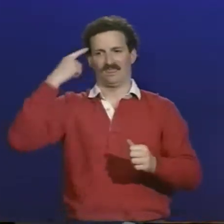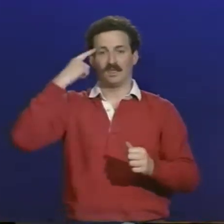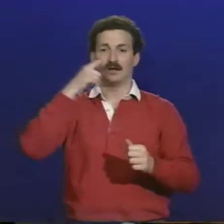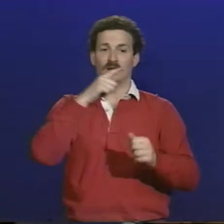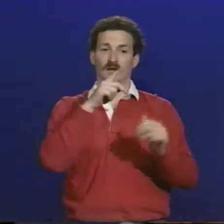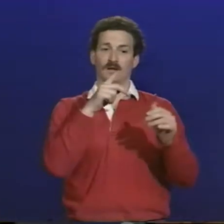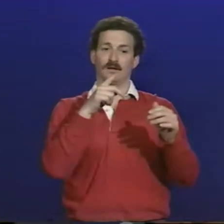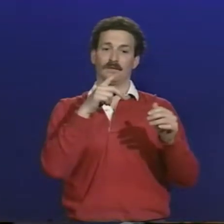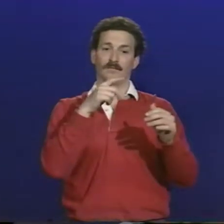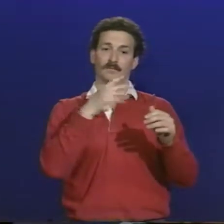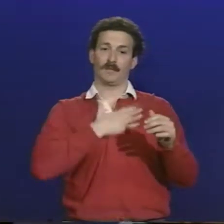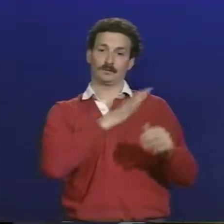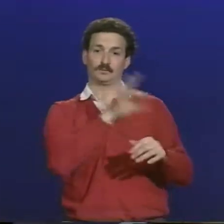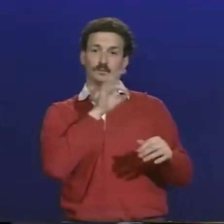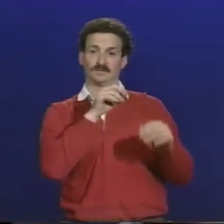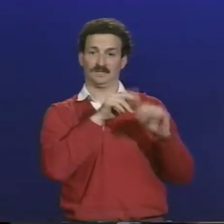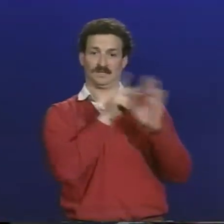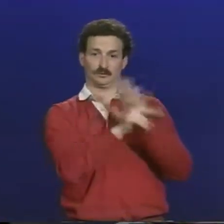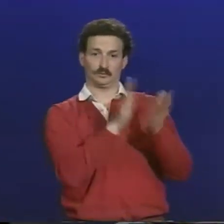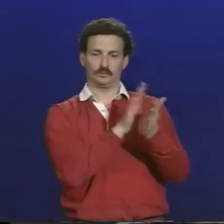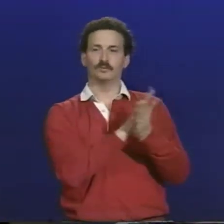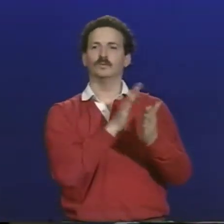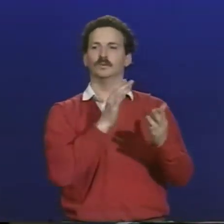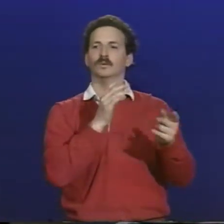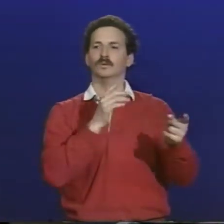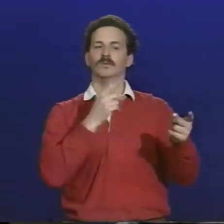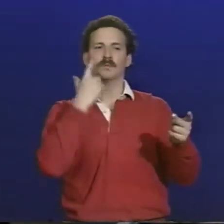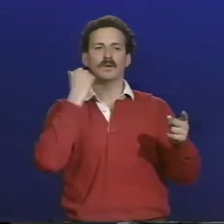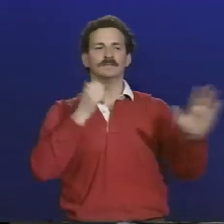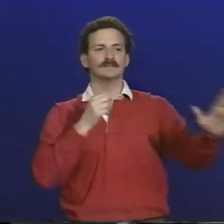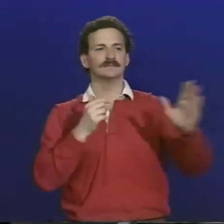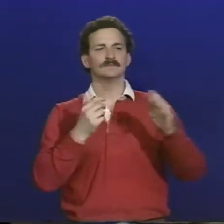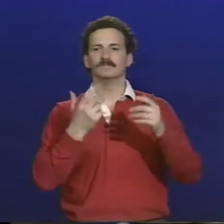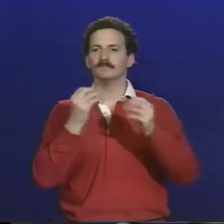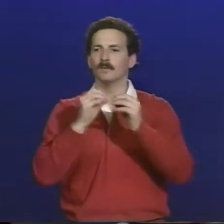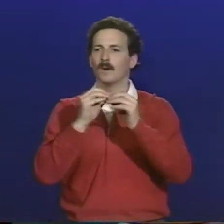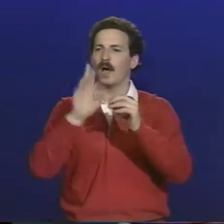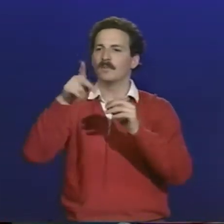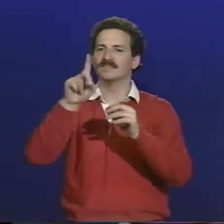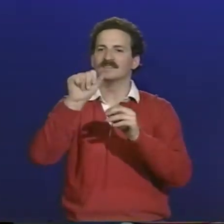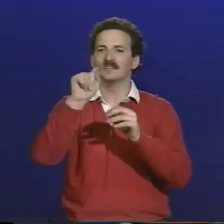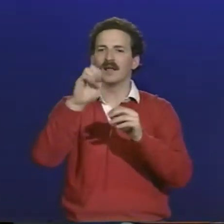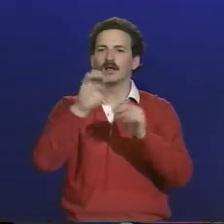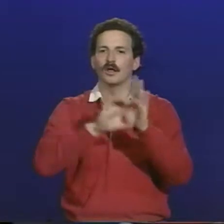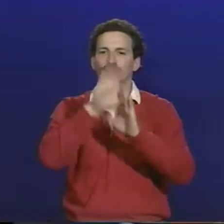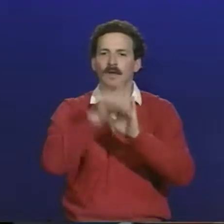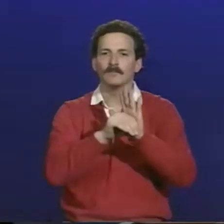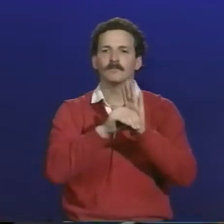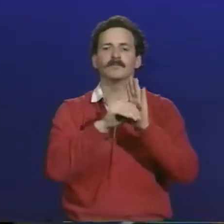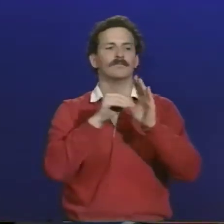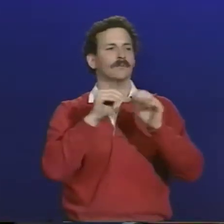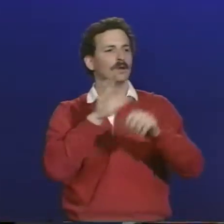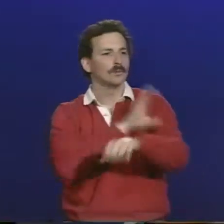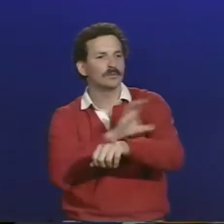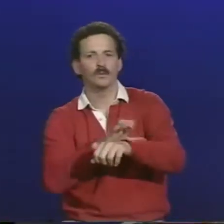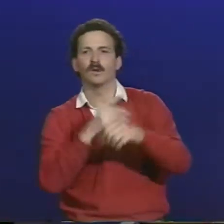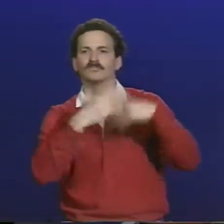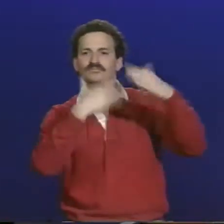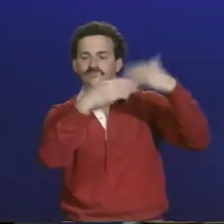So I think that a quarter of the information is not all that there is. And I'll give you my honest opinion. The reason that I picked Kendall School as the